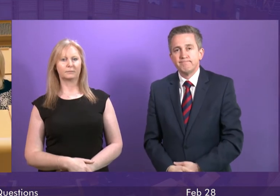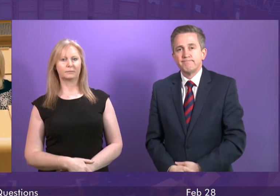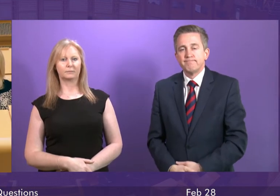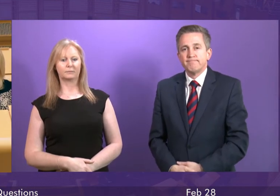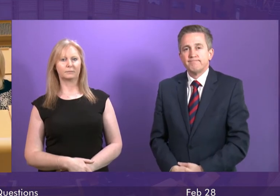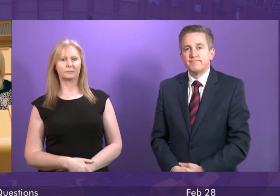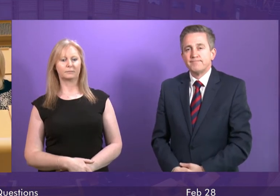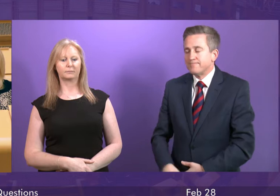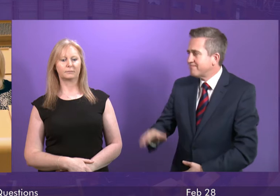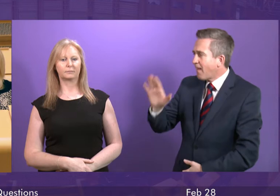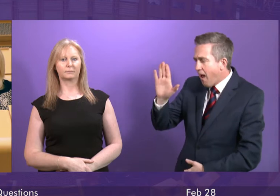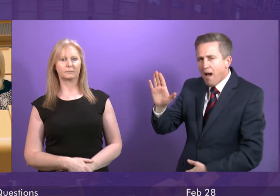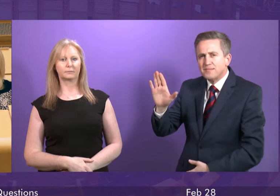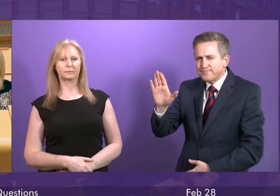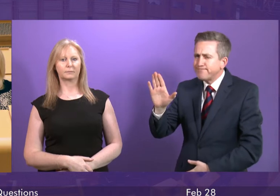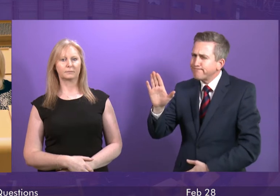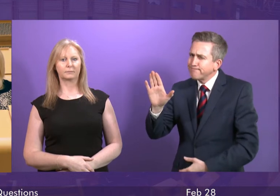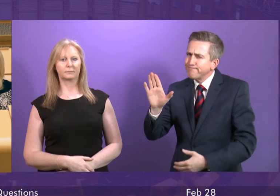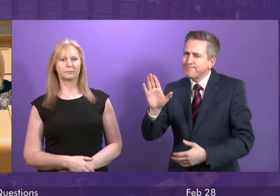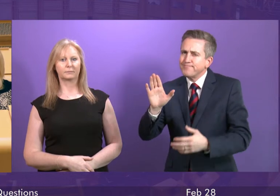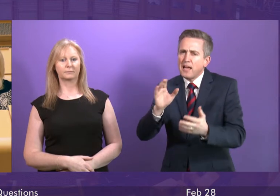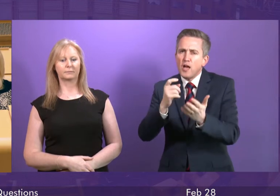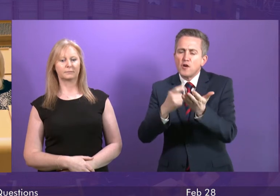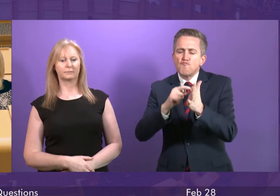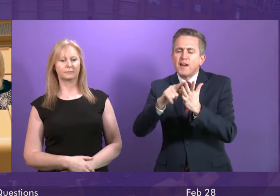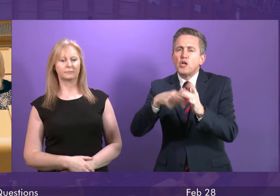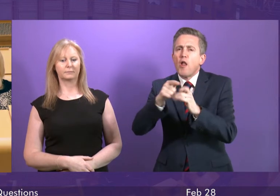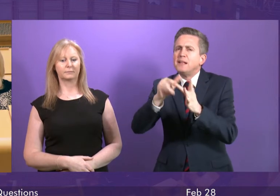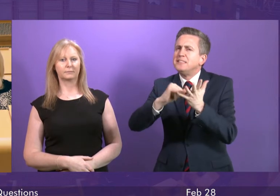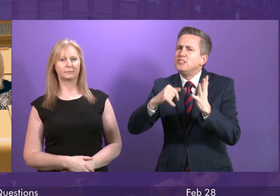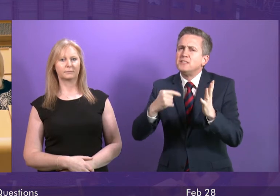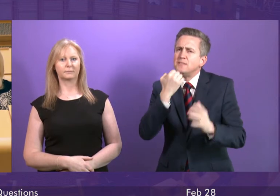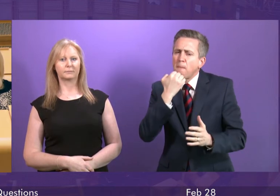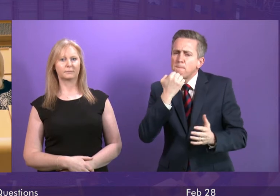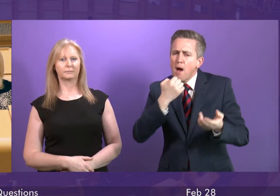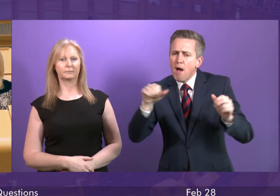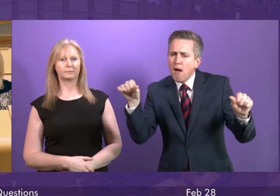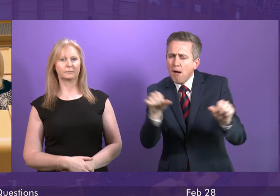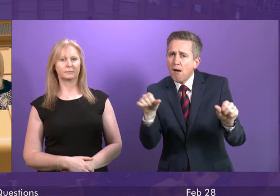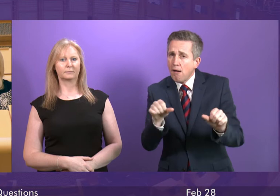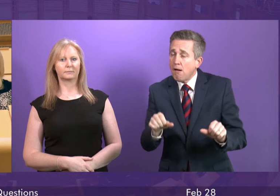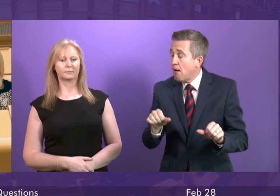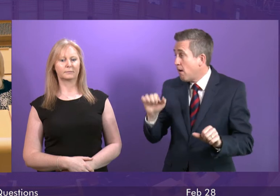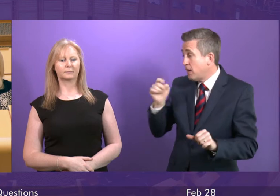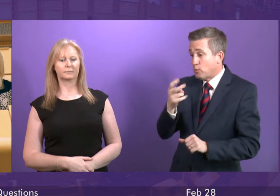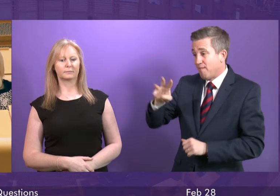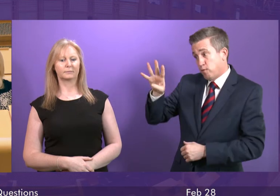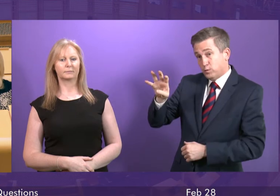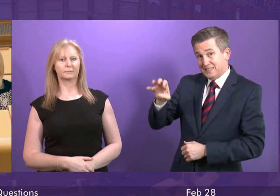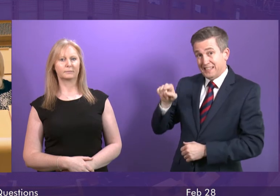But the acute shortage in radiologists was identified in 2014 by the First Minister's logic. By the